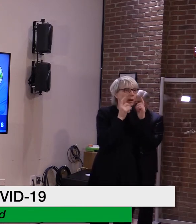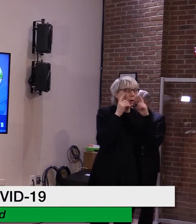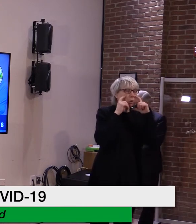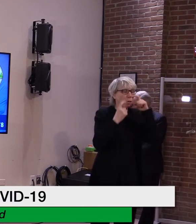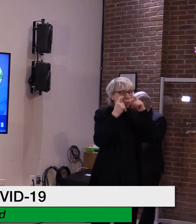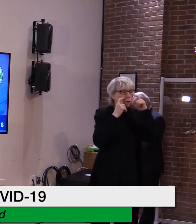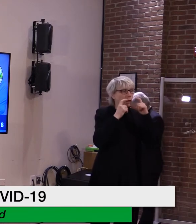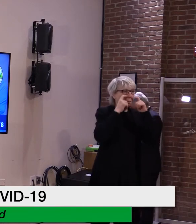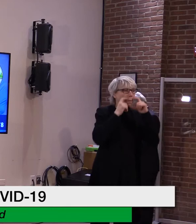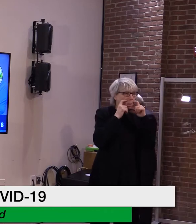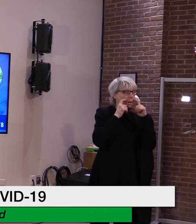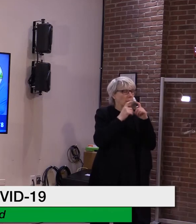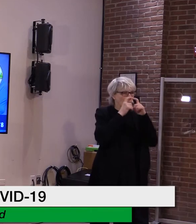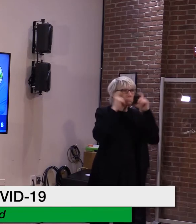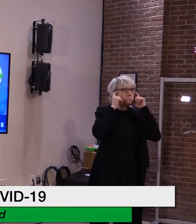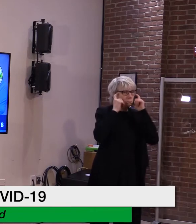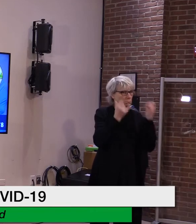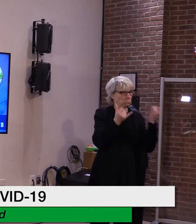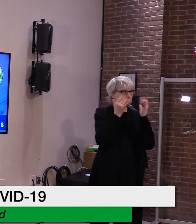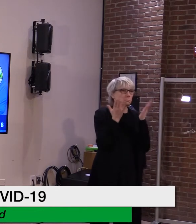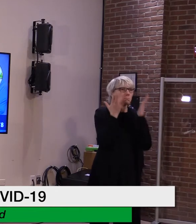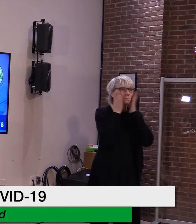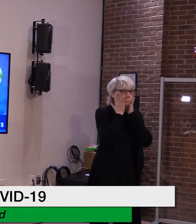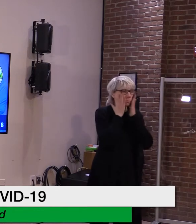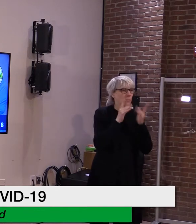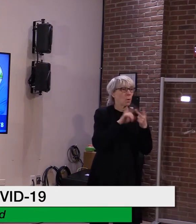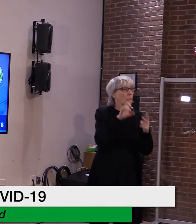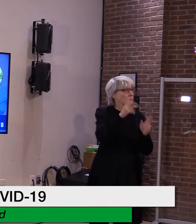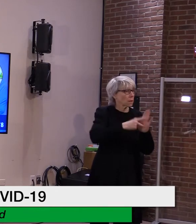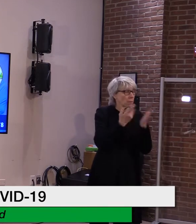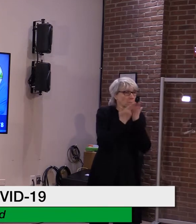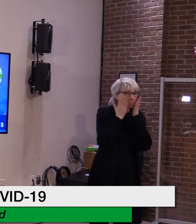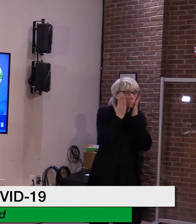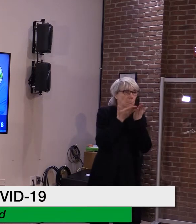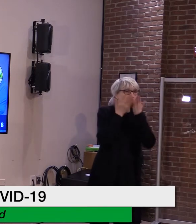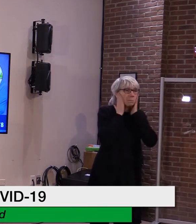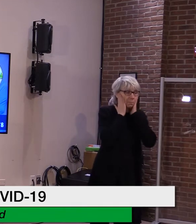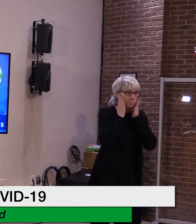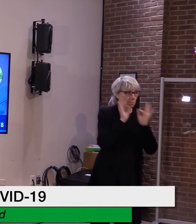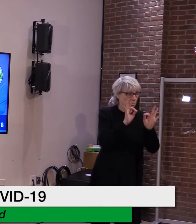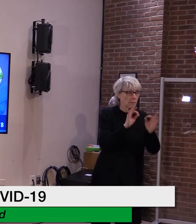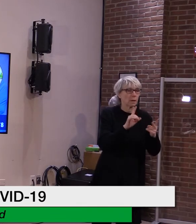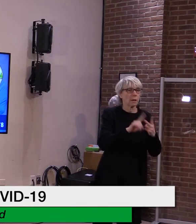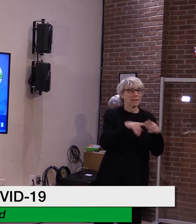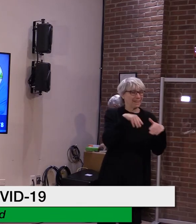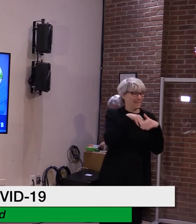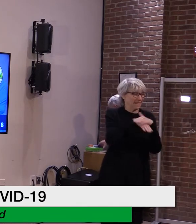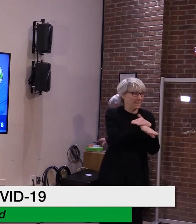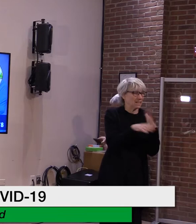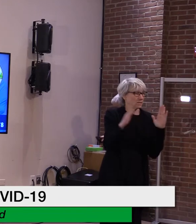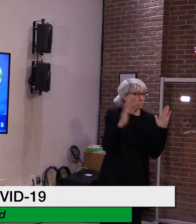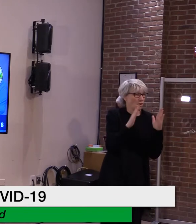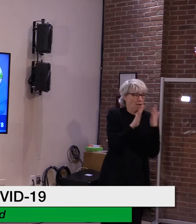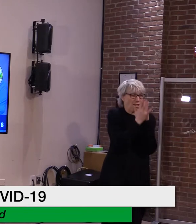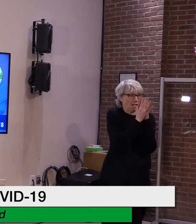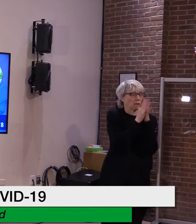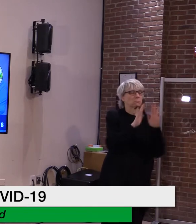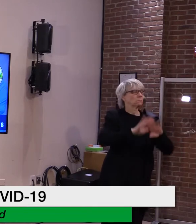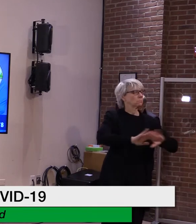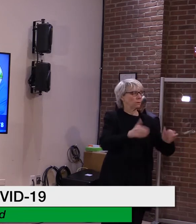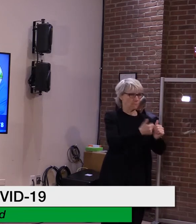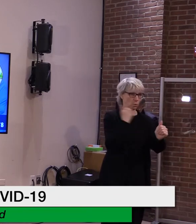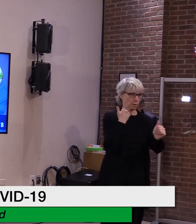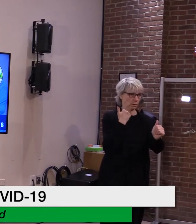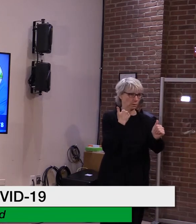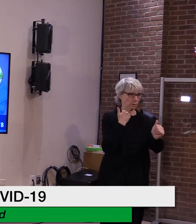or double masking, and definitely avoiding indoor crowded situations. The good news is that the